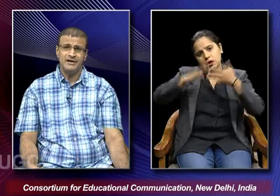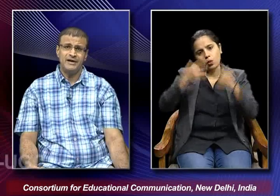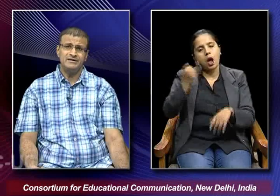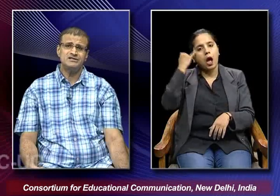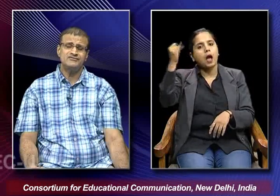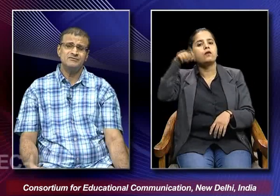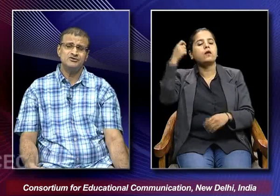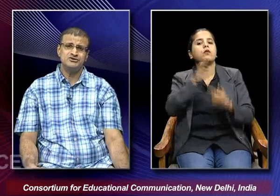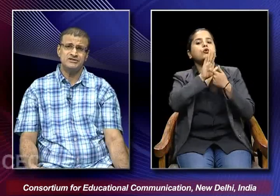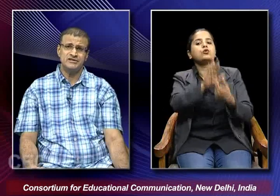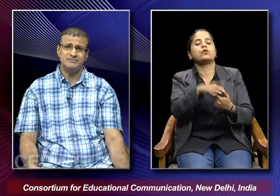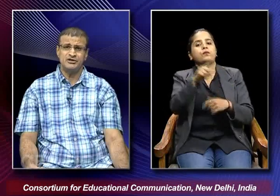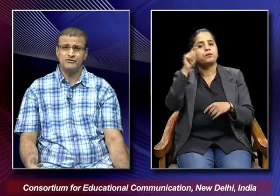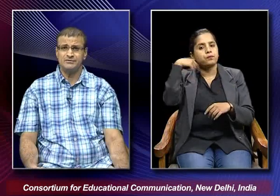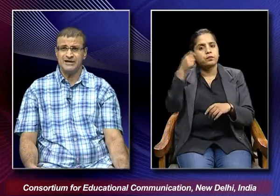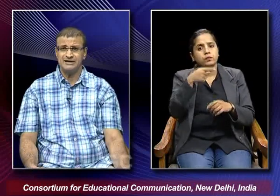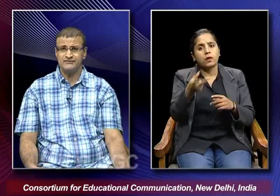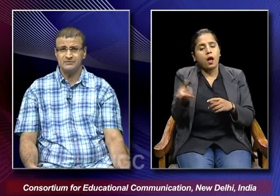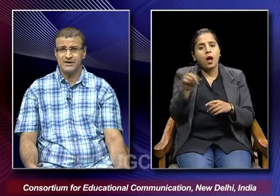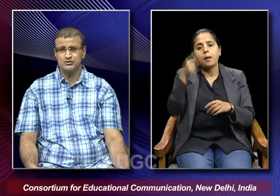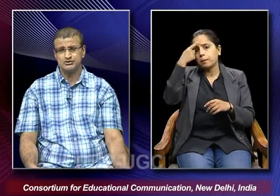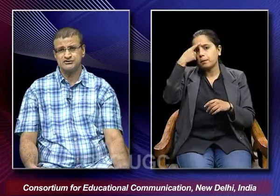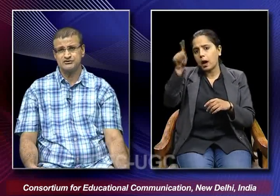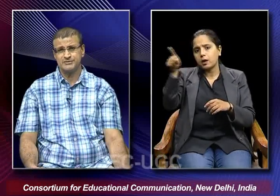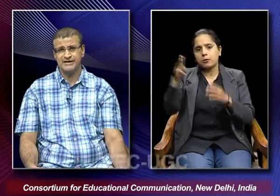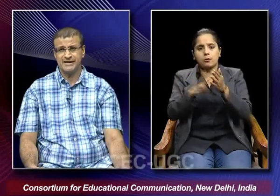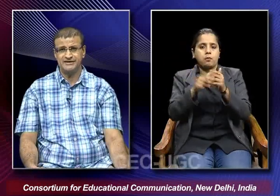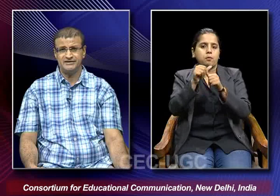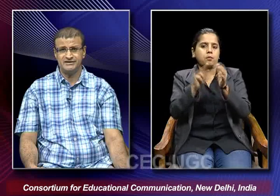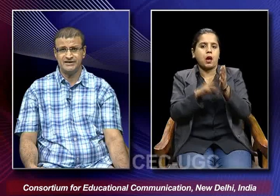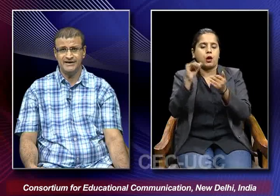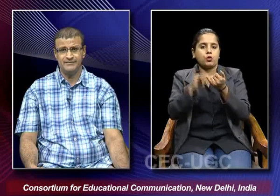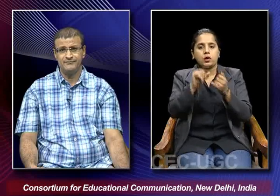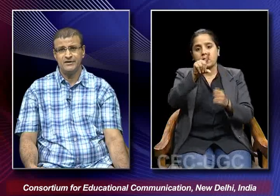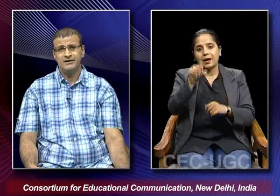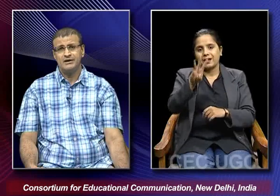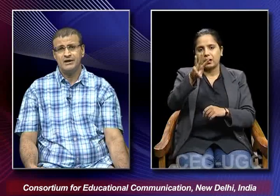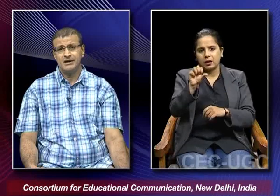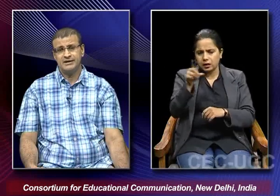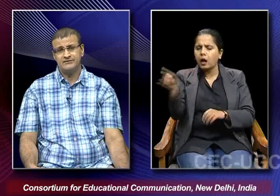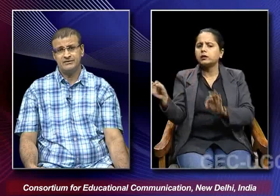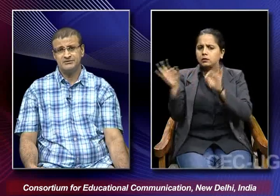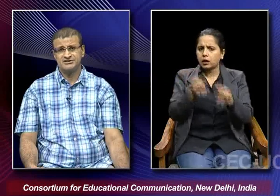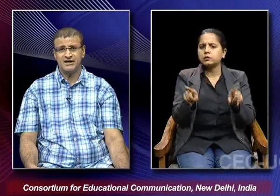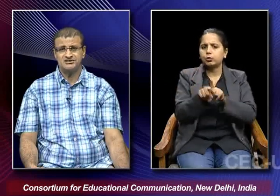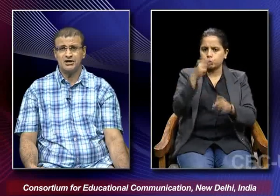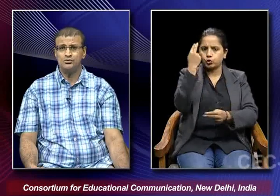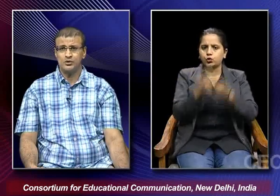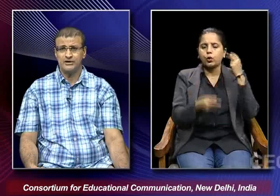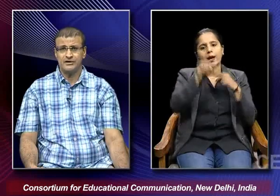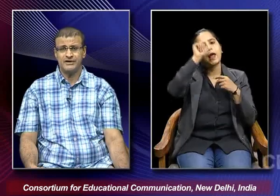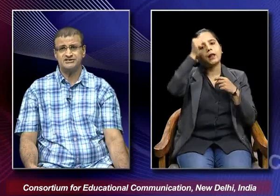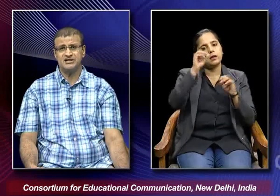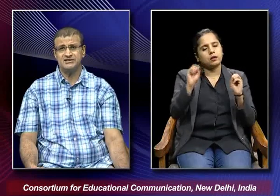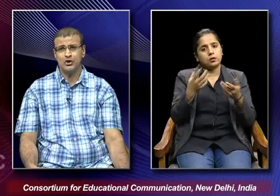and this film was the remake of the marathi film manus which was made in 1939 and the film starred shahu